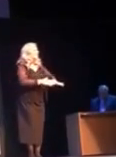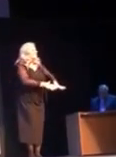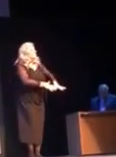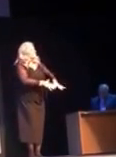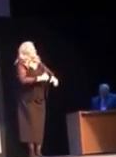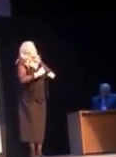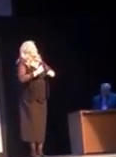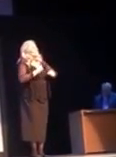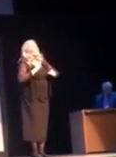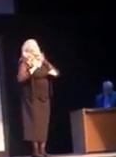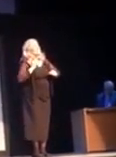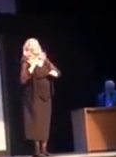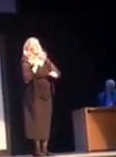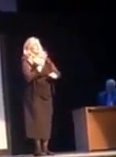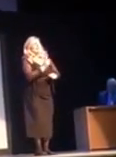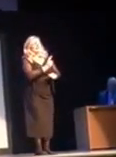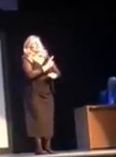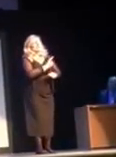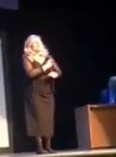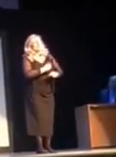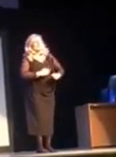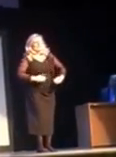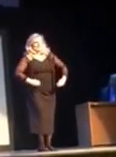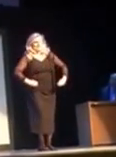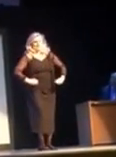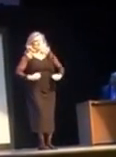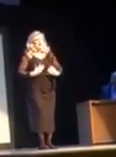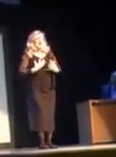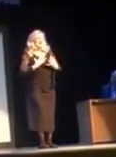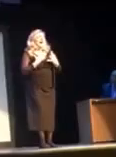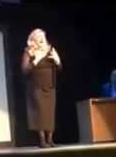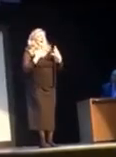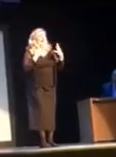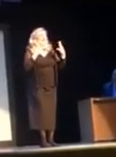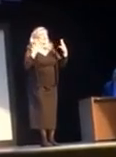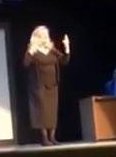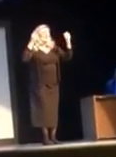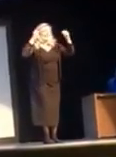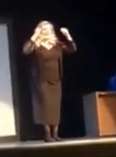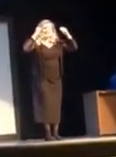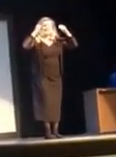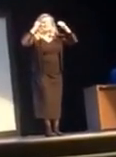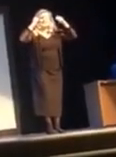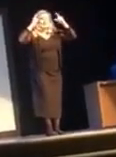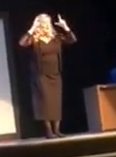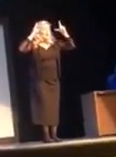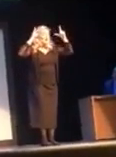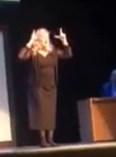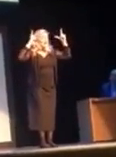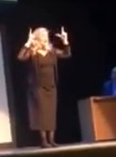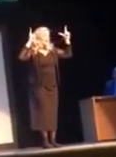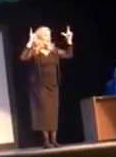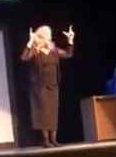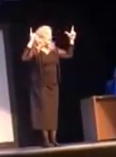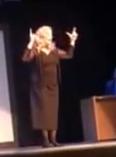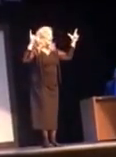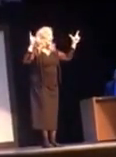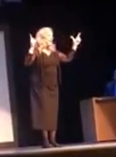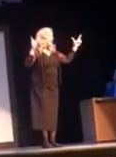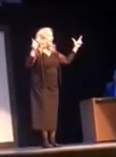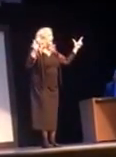leaves us inspired and on.